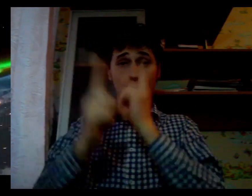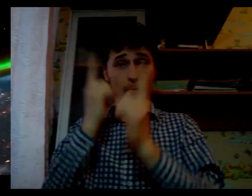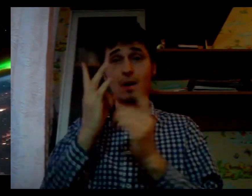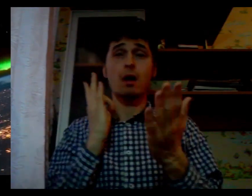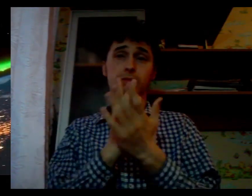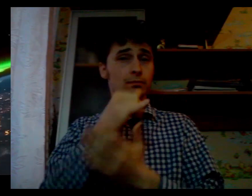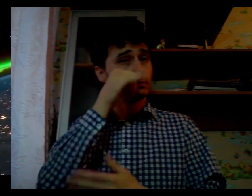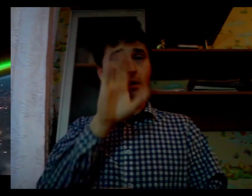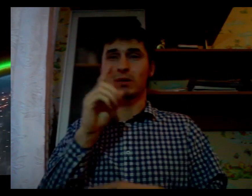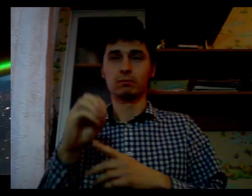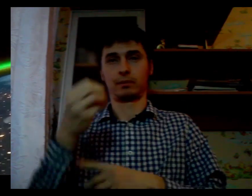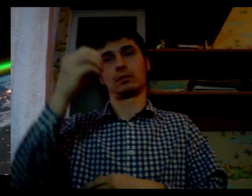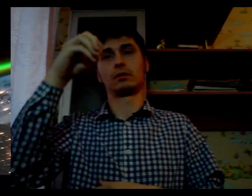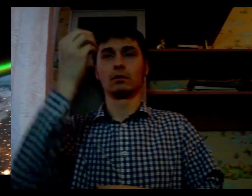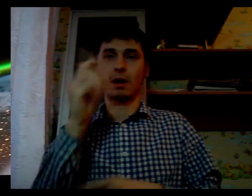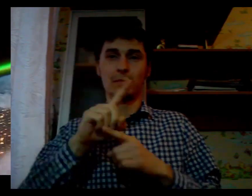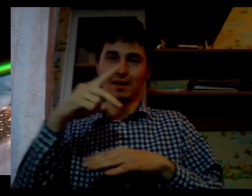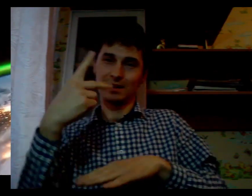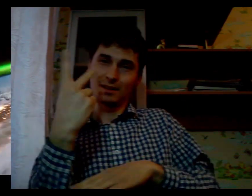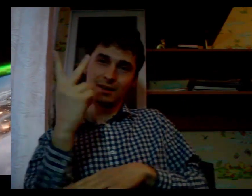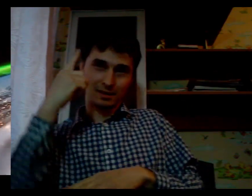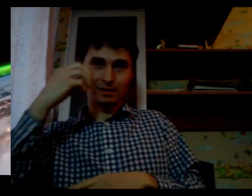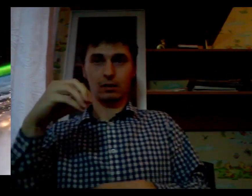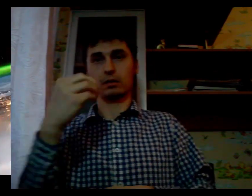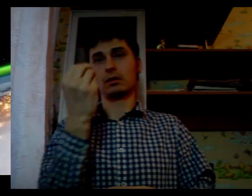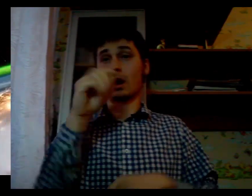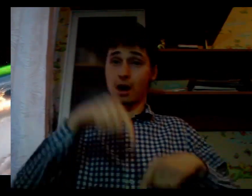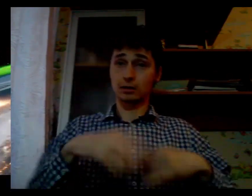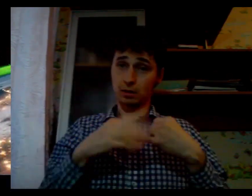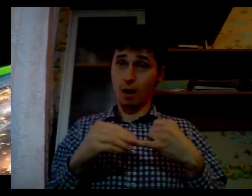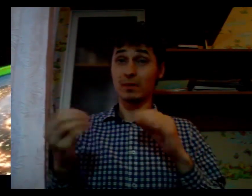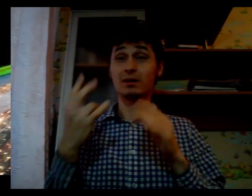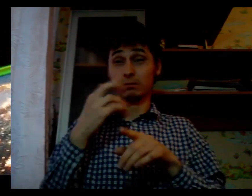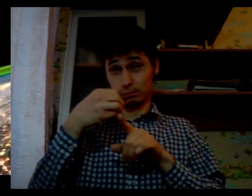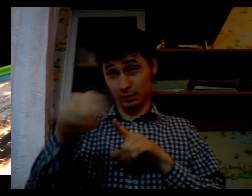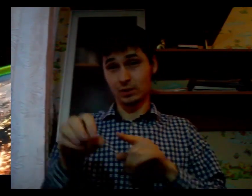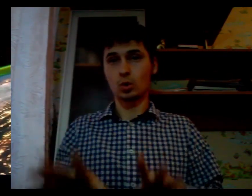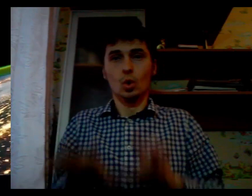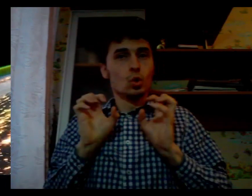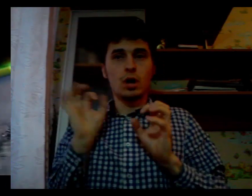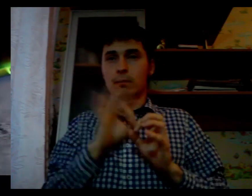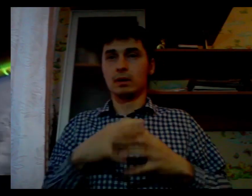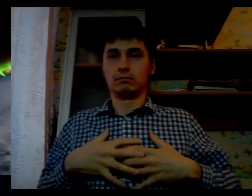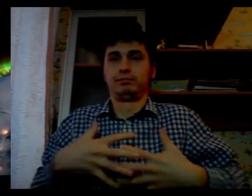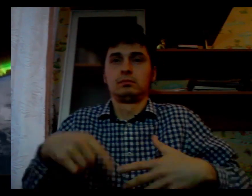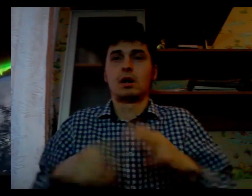Realizing this goal will require an intrepidorial spirit, an a new generation of scientists.